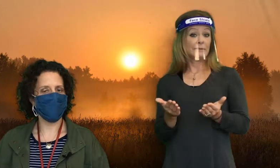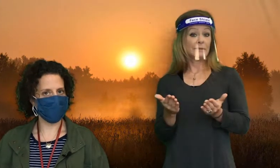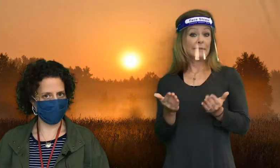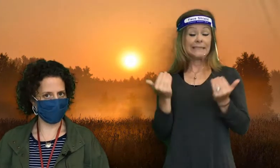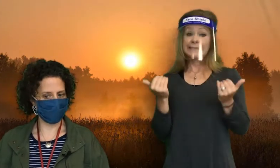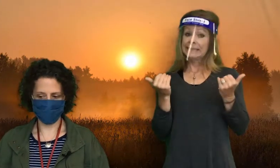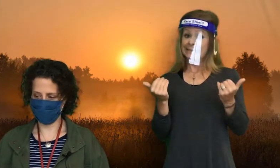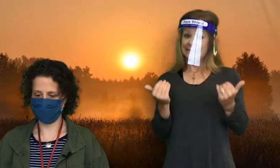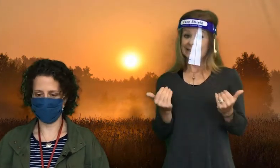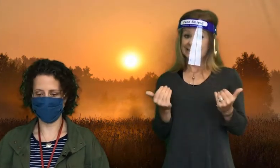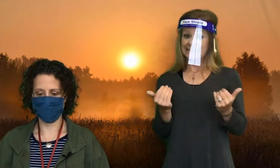your books today.